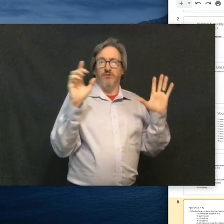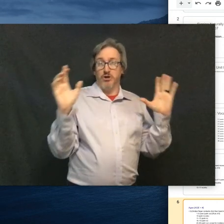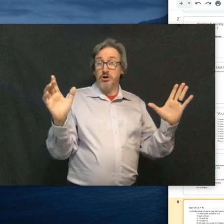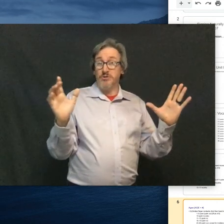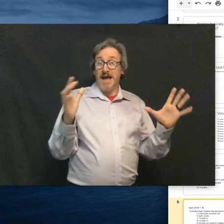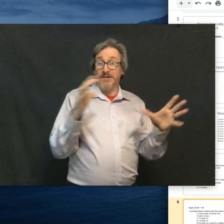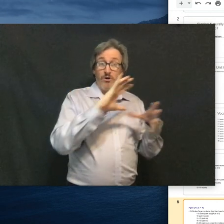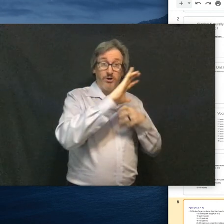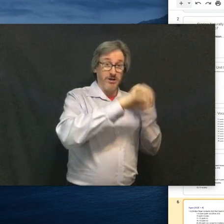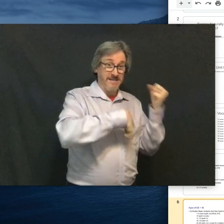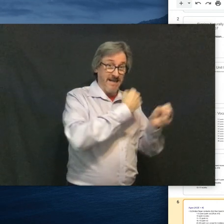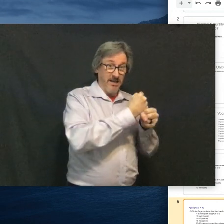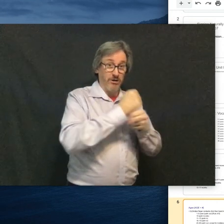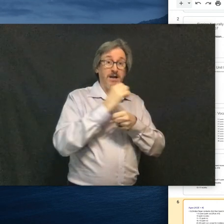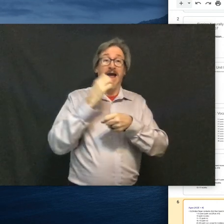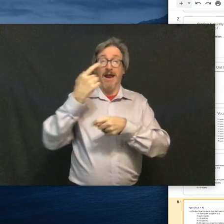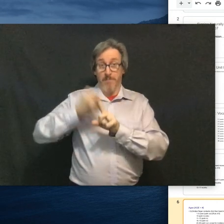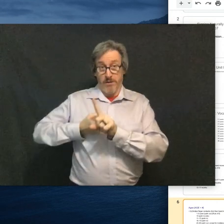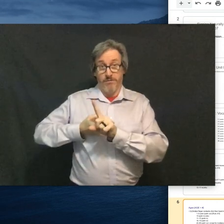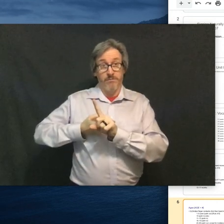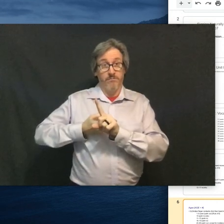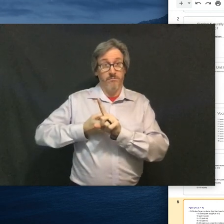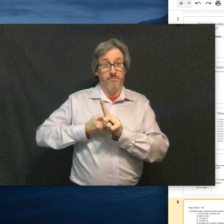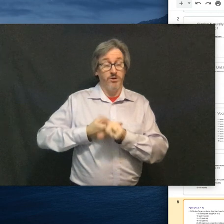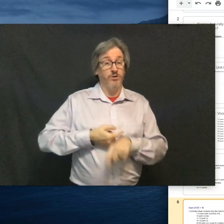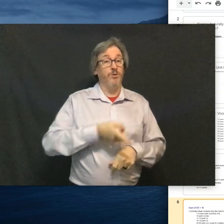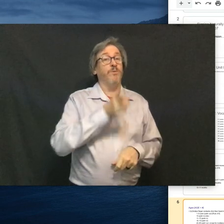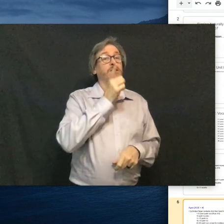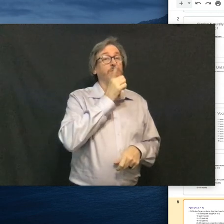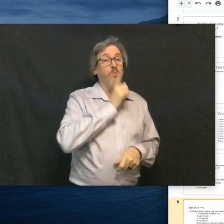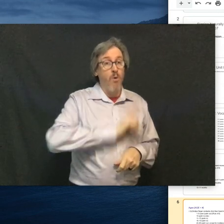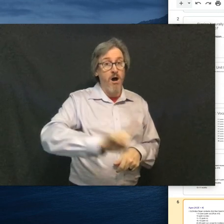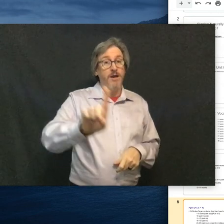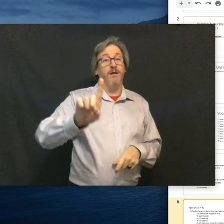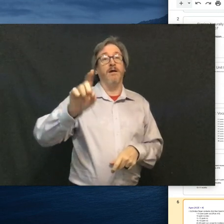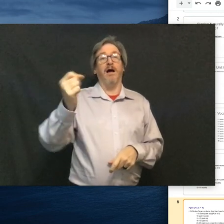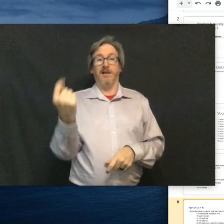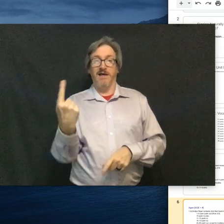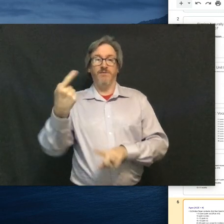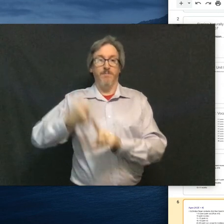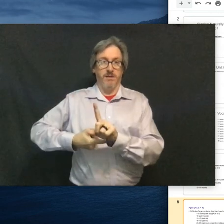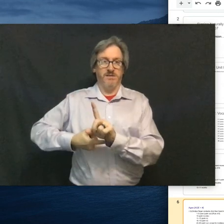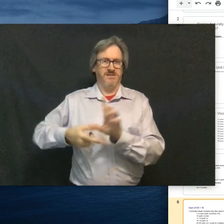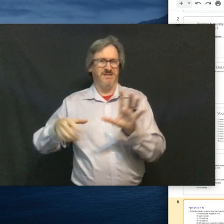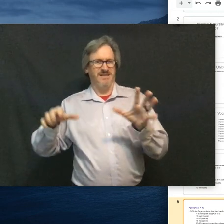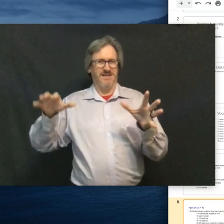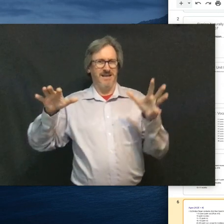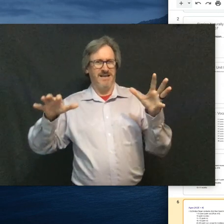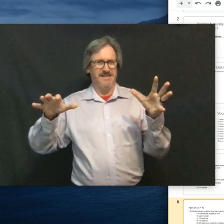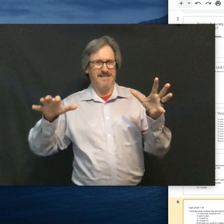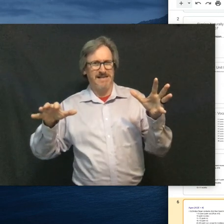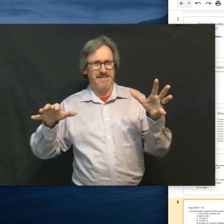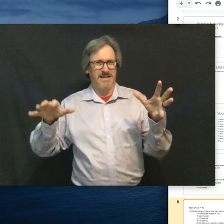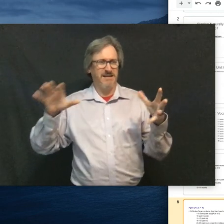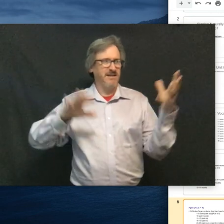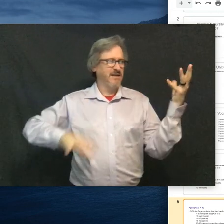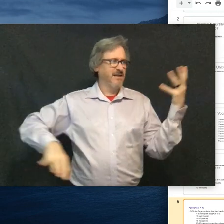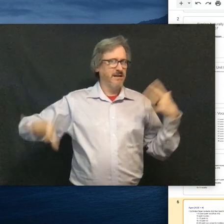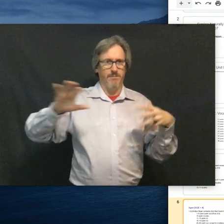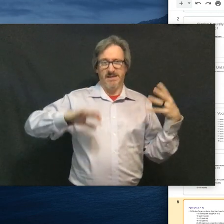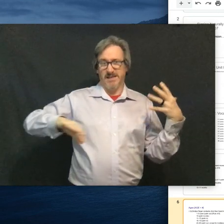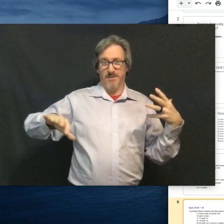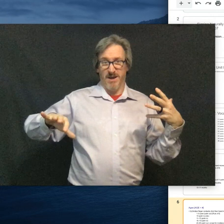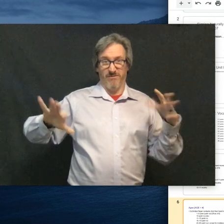If you're gonna do that, though, you're gonna say year and month. You wouldn't wanna do one, eleven months. Because that's, like,